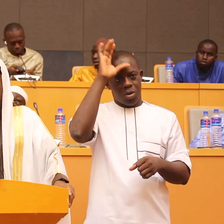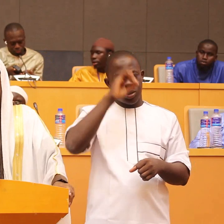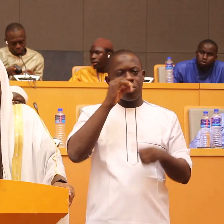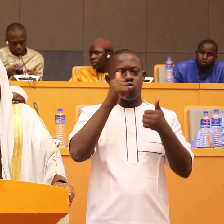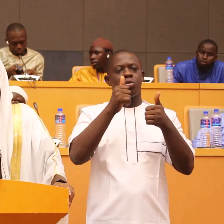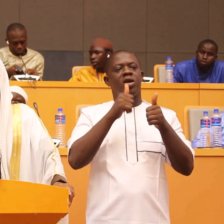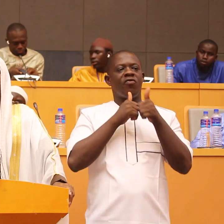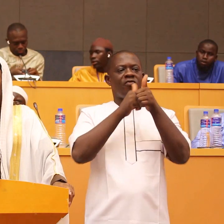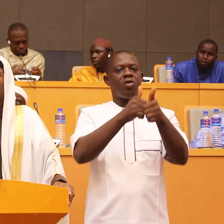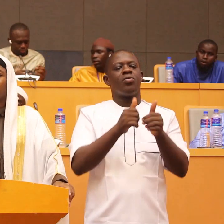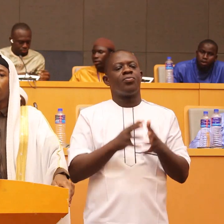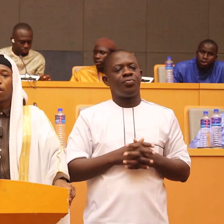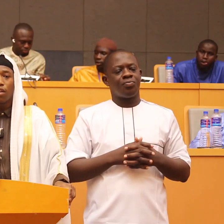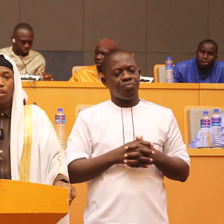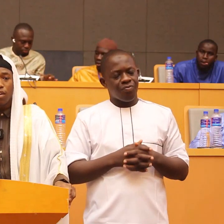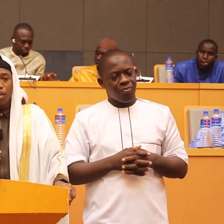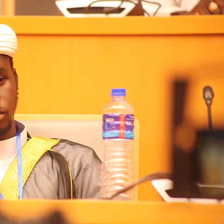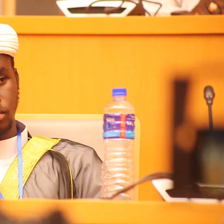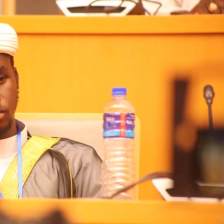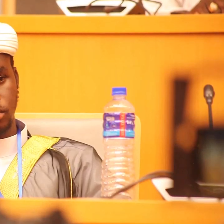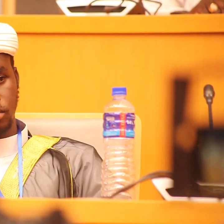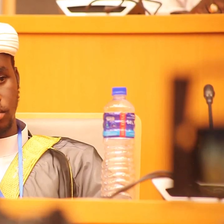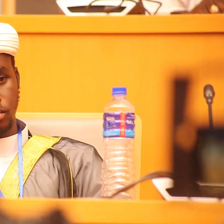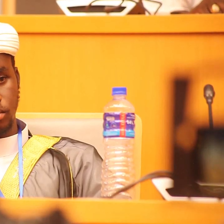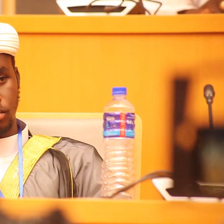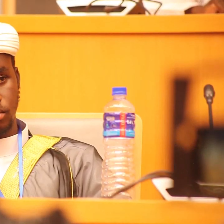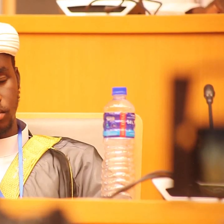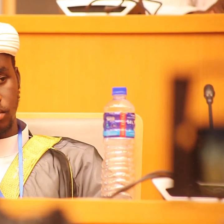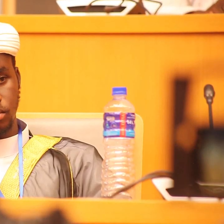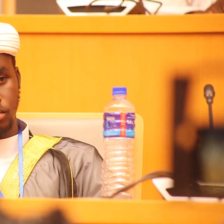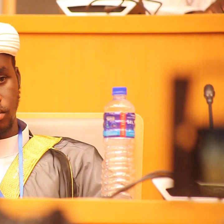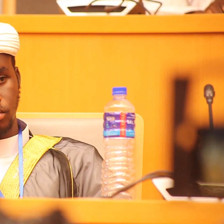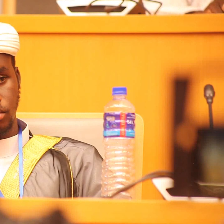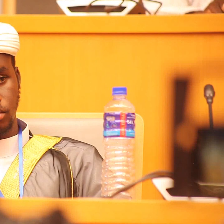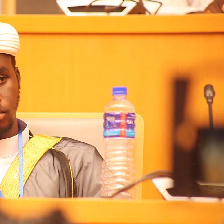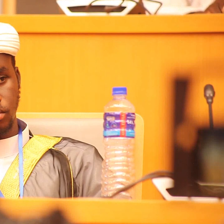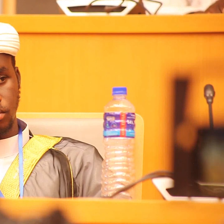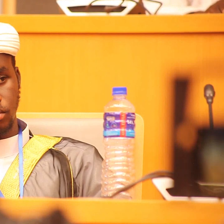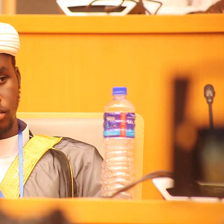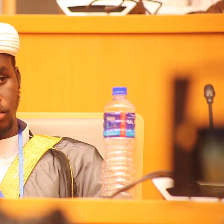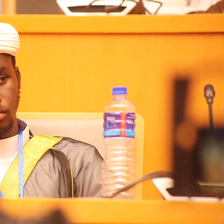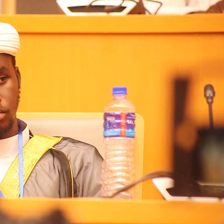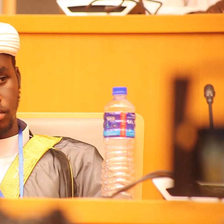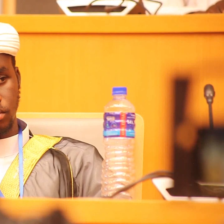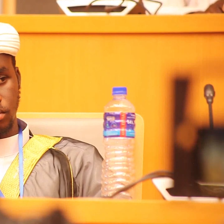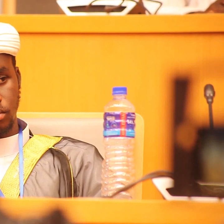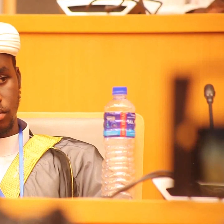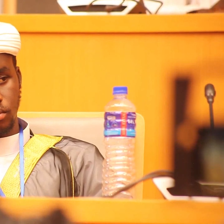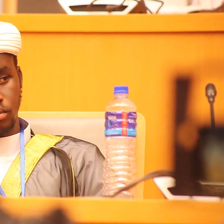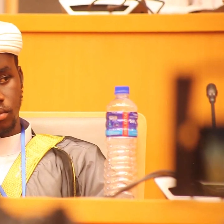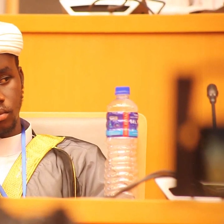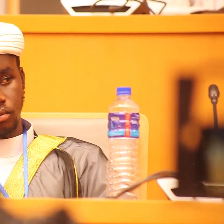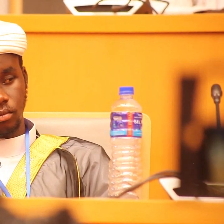and follow it in surah insan allah when he was describing the good people